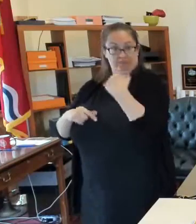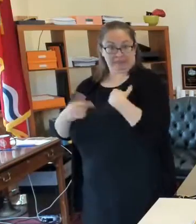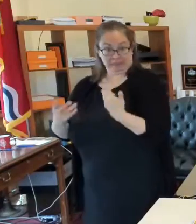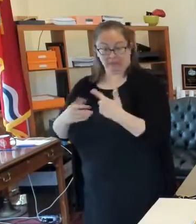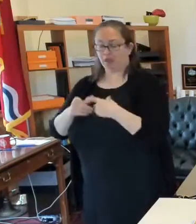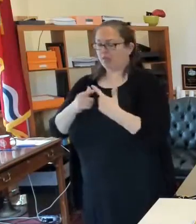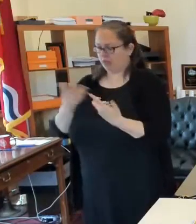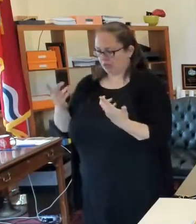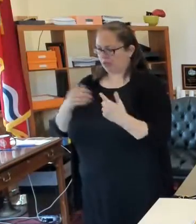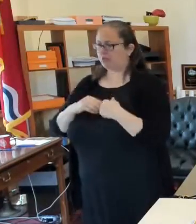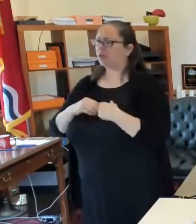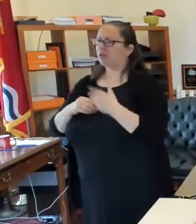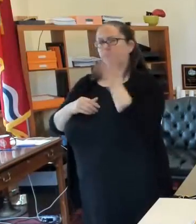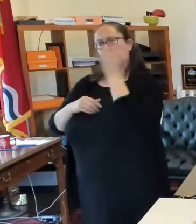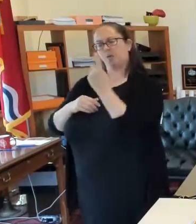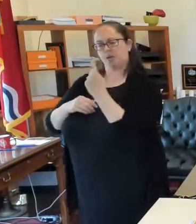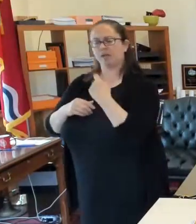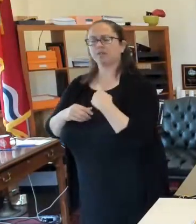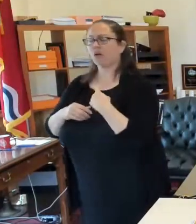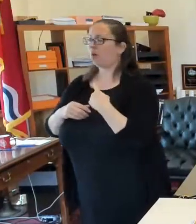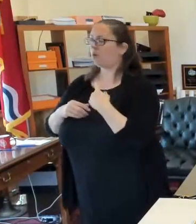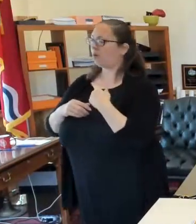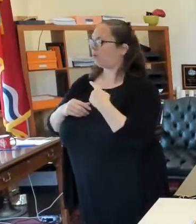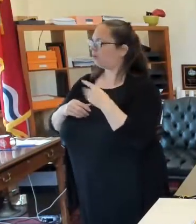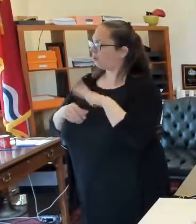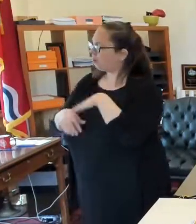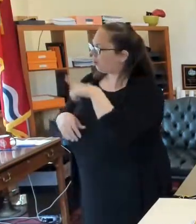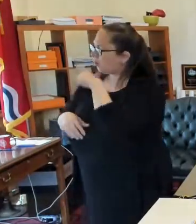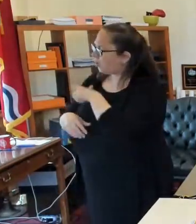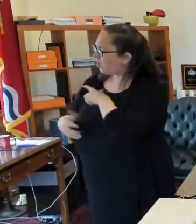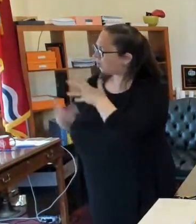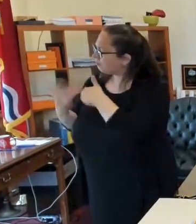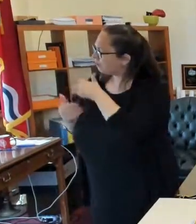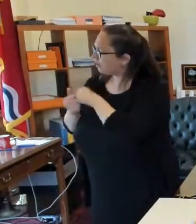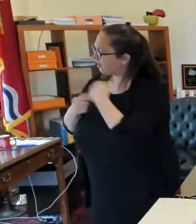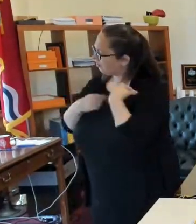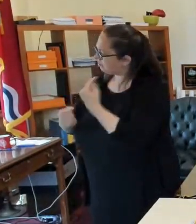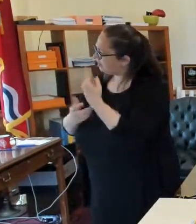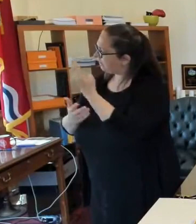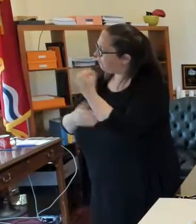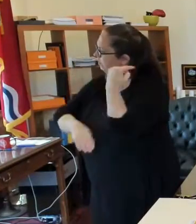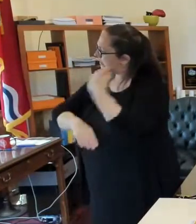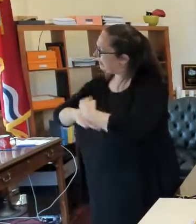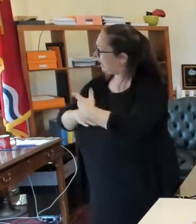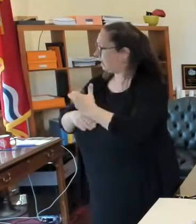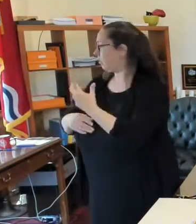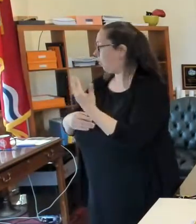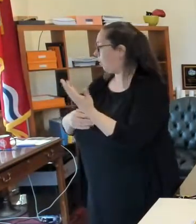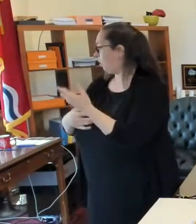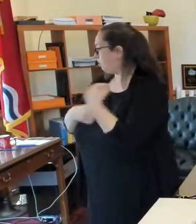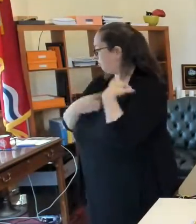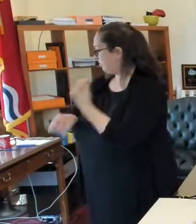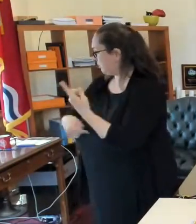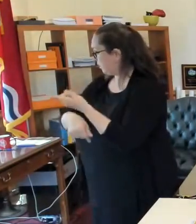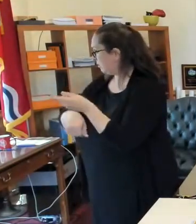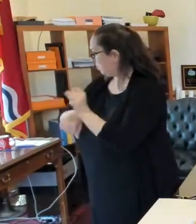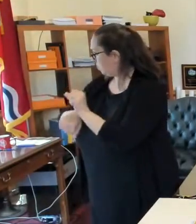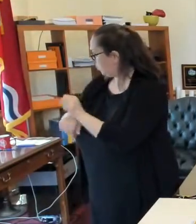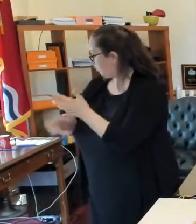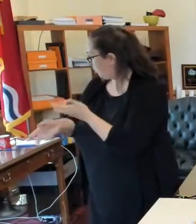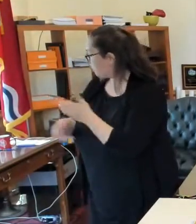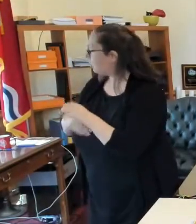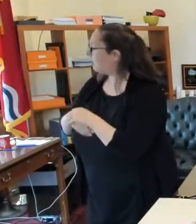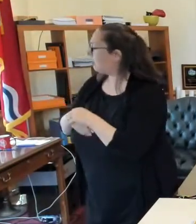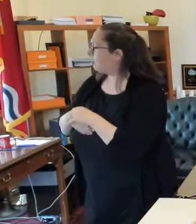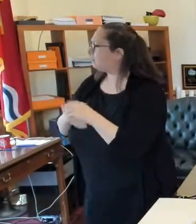the last, uh, 14 days or since the last time I was at work, say? And who have you been with